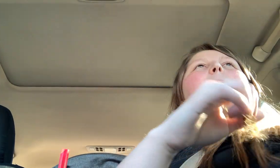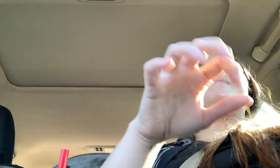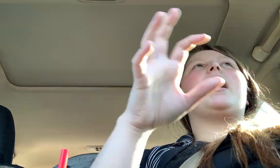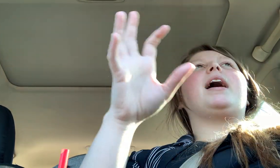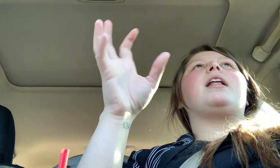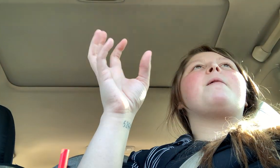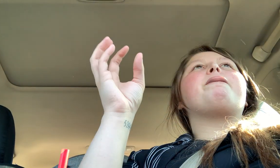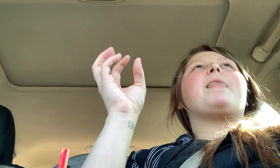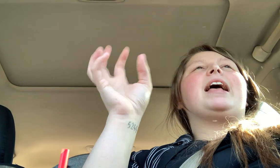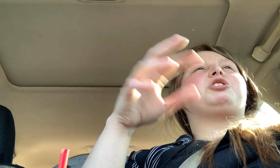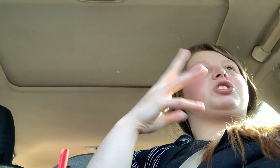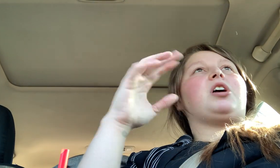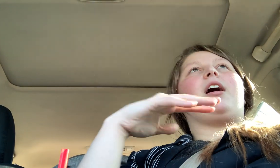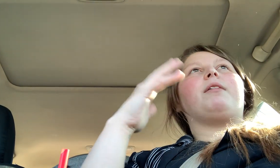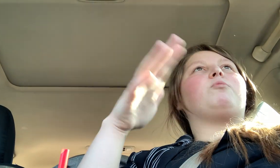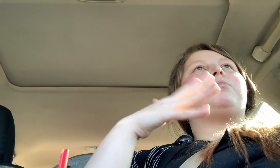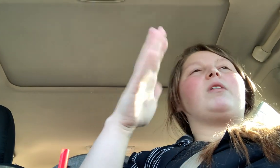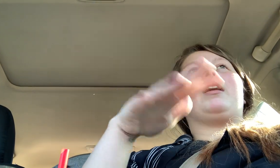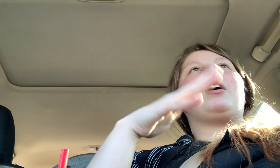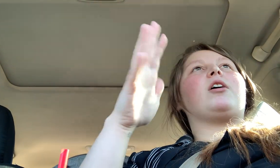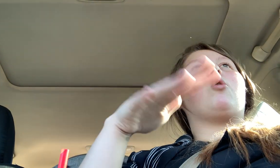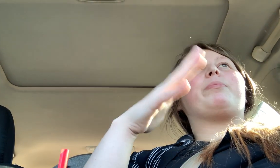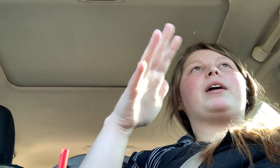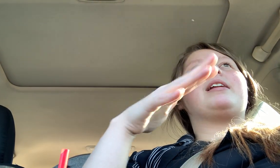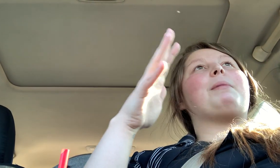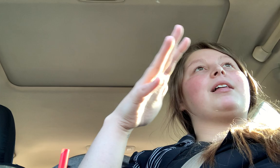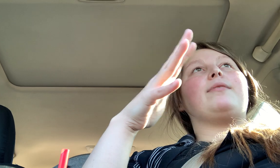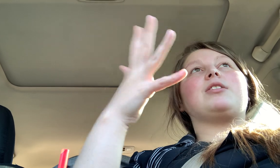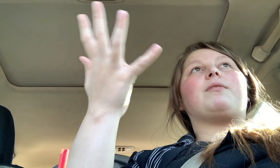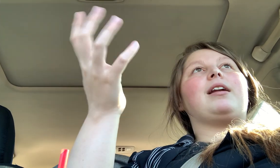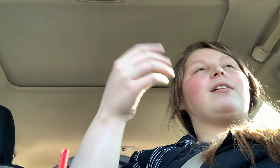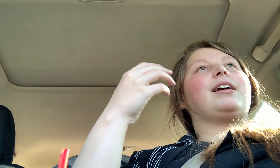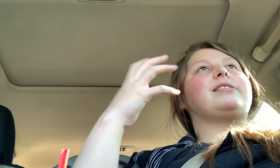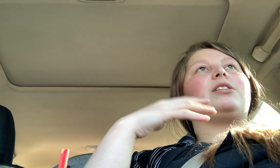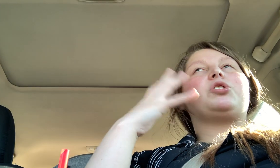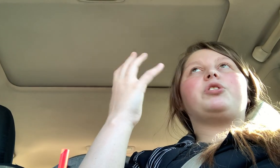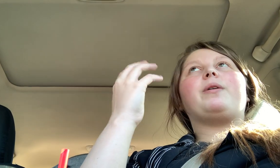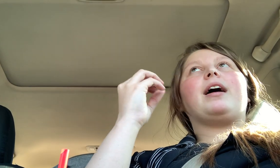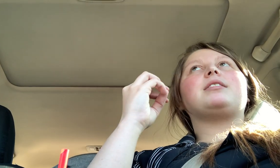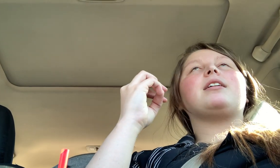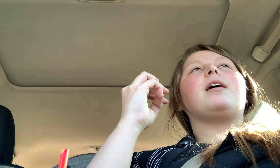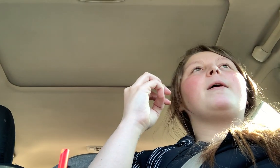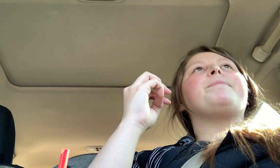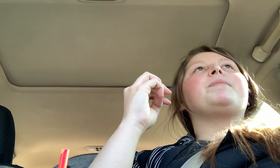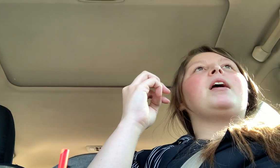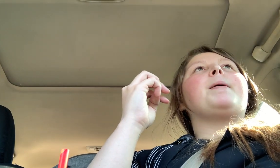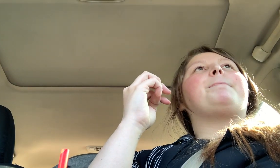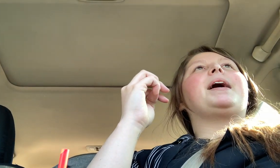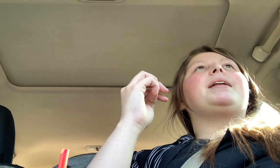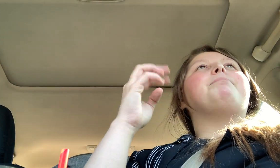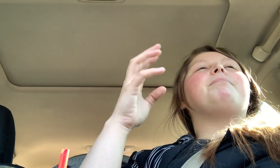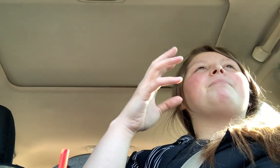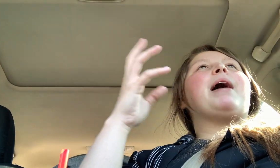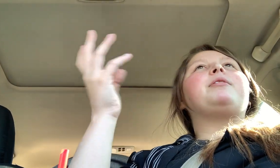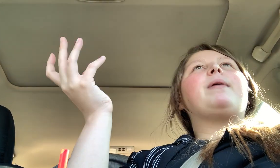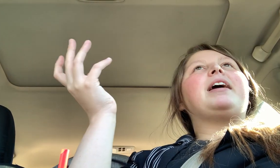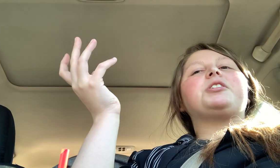but it's just not incorporated into my lifestyle right now. Like I said, it's too hectic, but MUA just